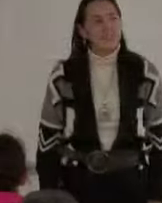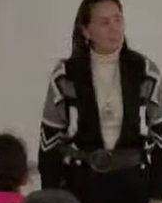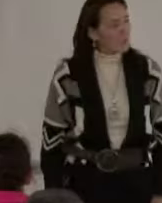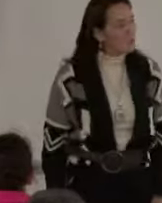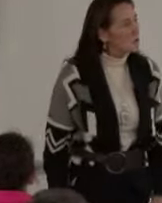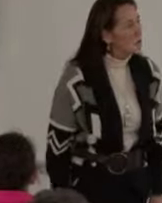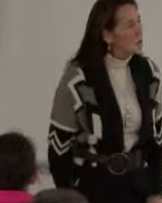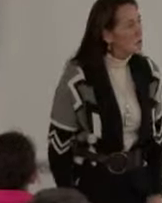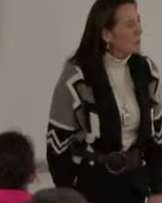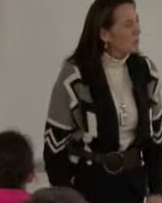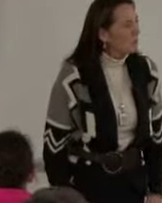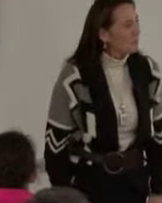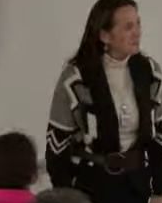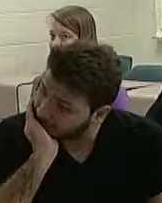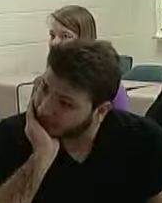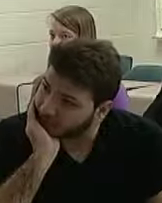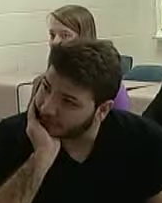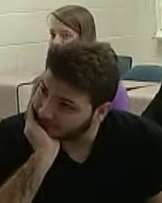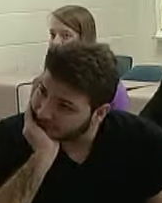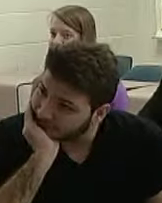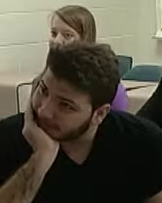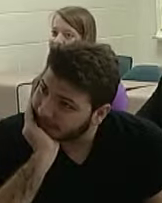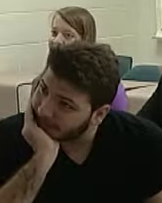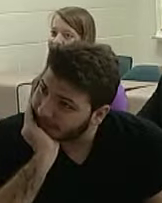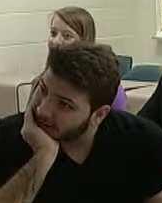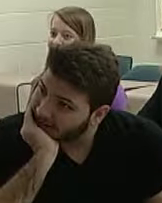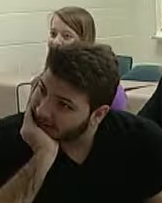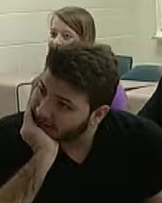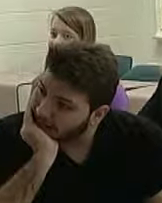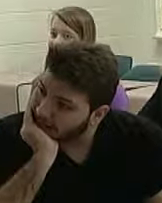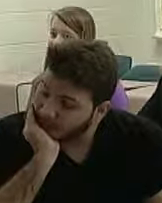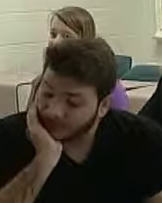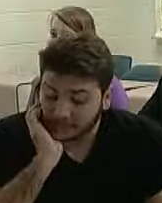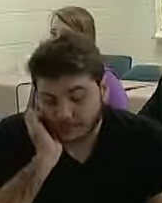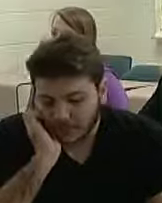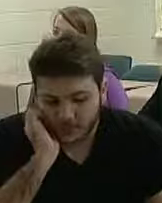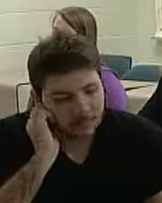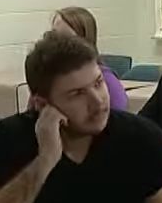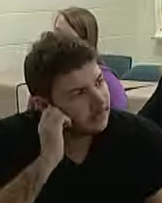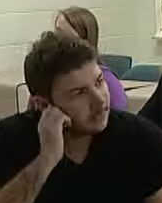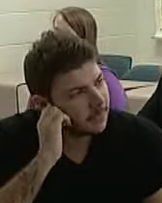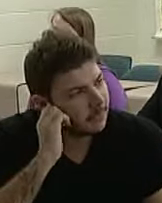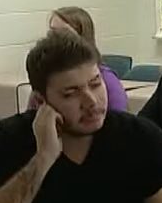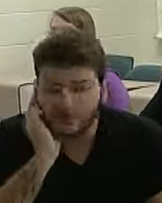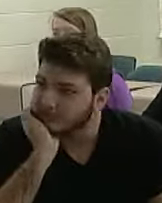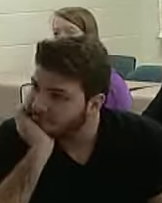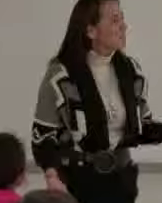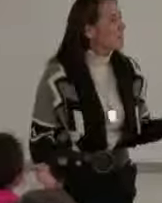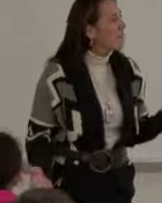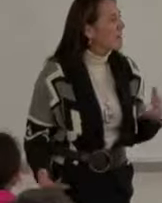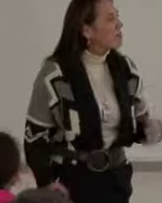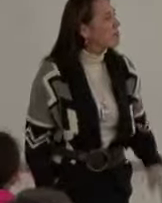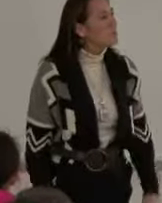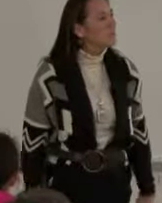Bonjour tout le monde. Bonjour. Comment allez-vous? Bien? Ça va bien aujourd'hui?